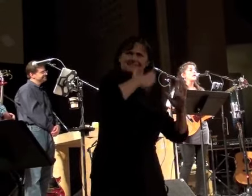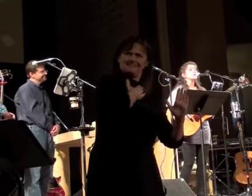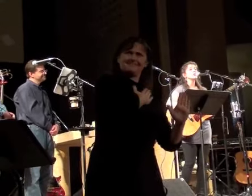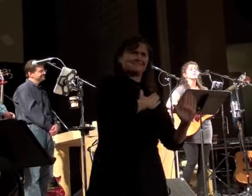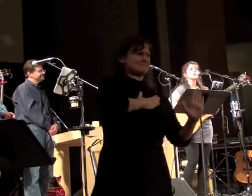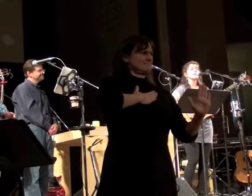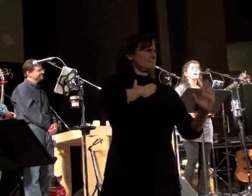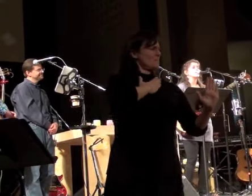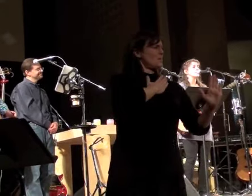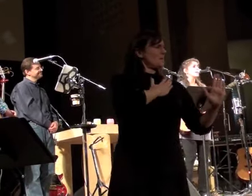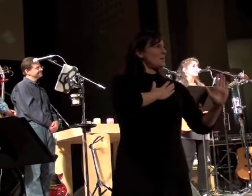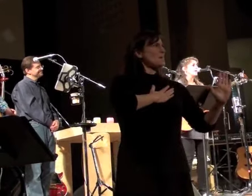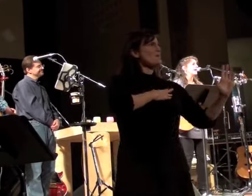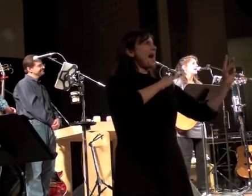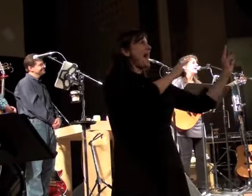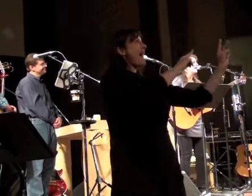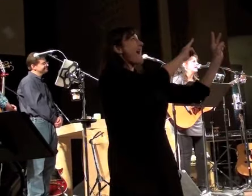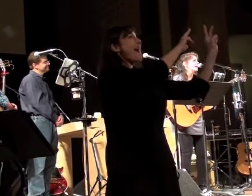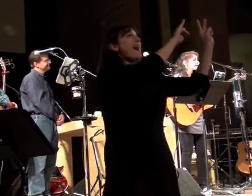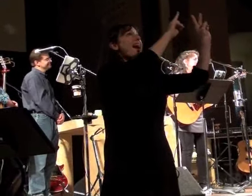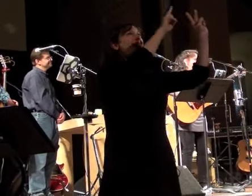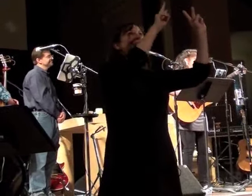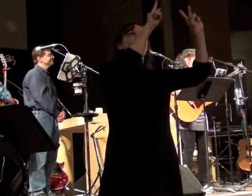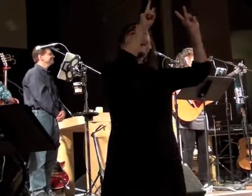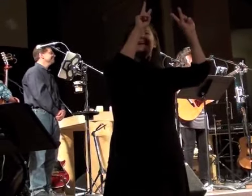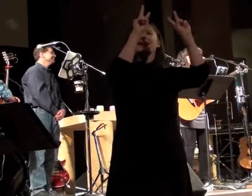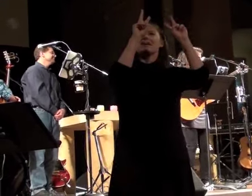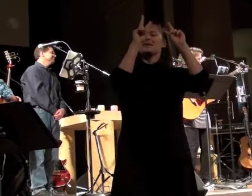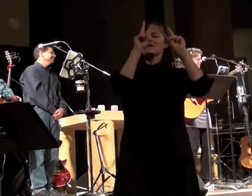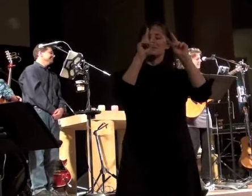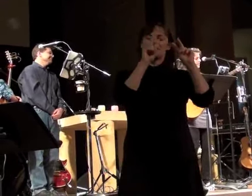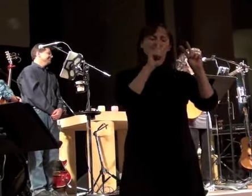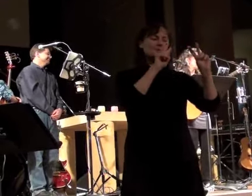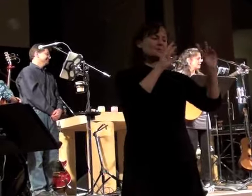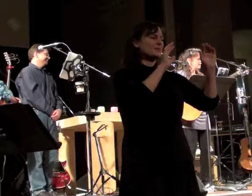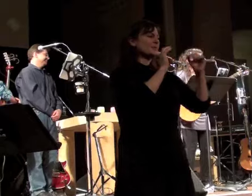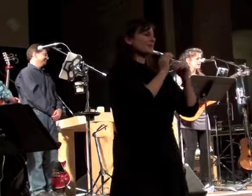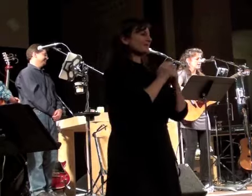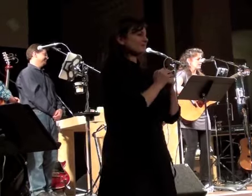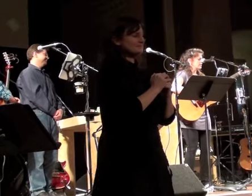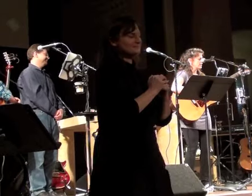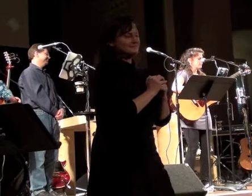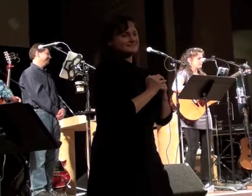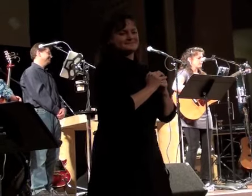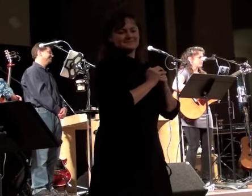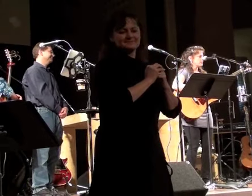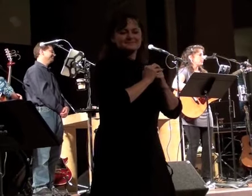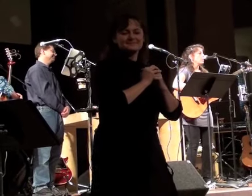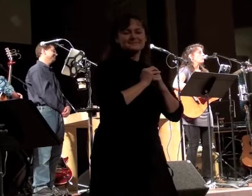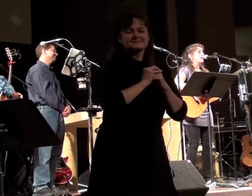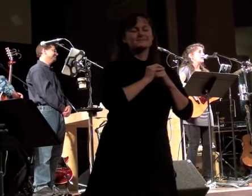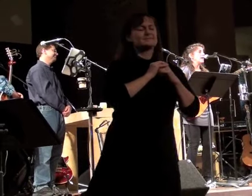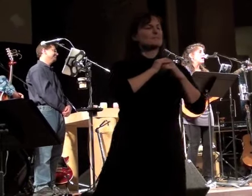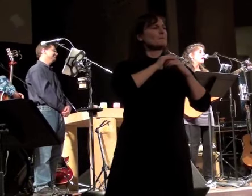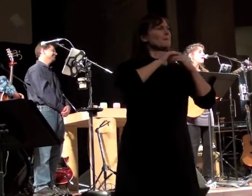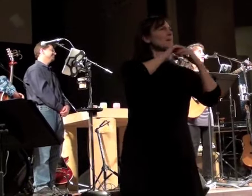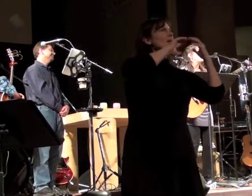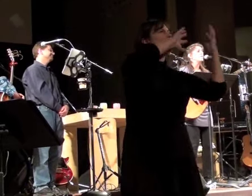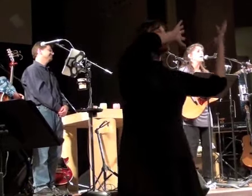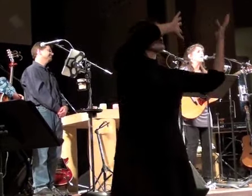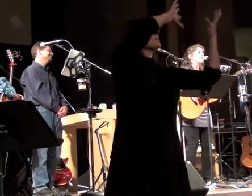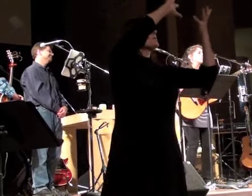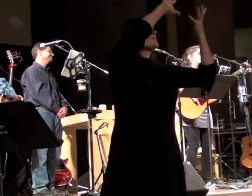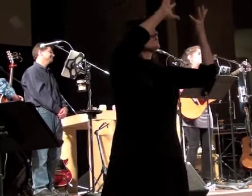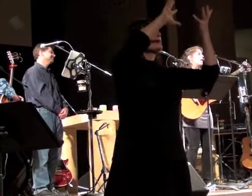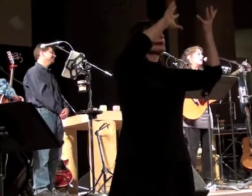I've looked at clouds that way, but now